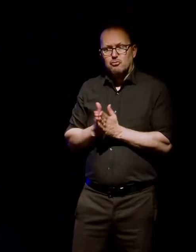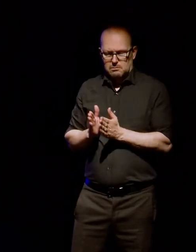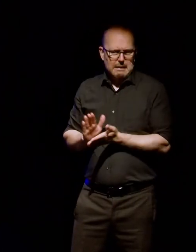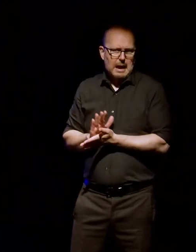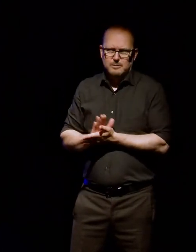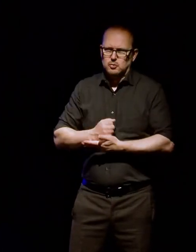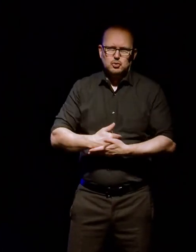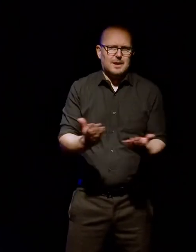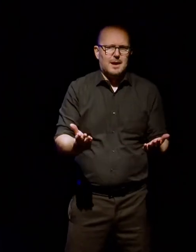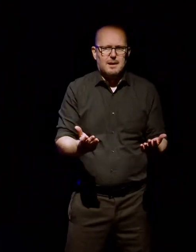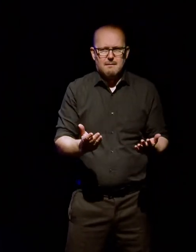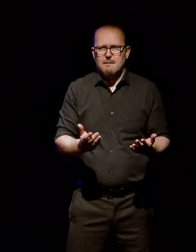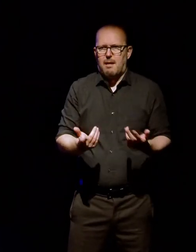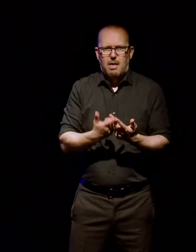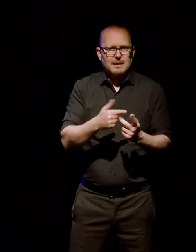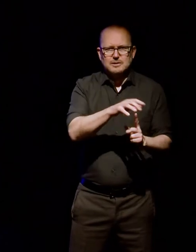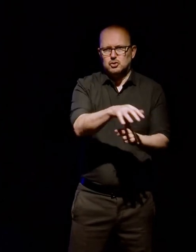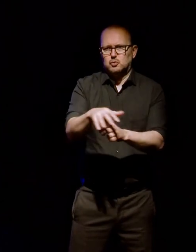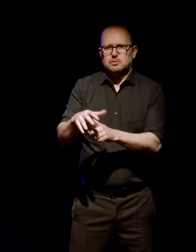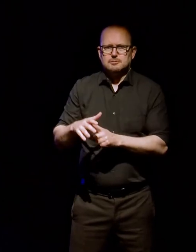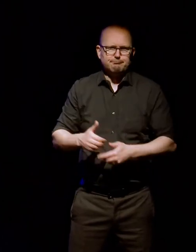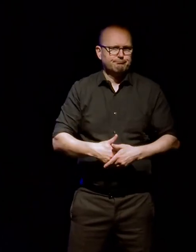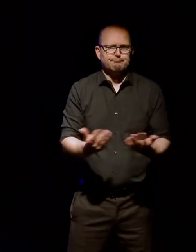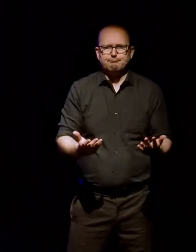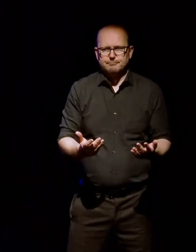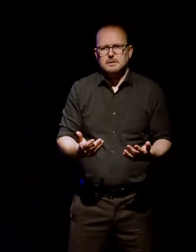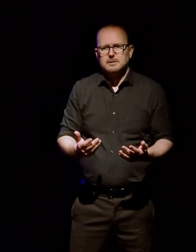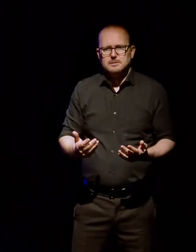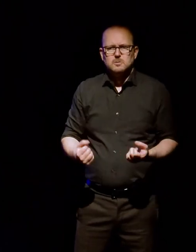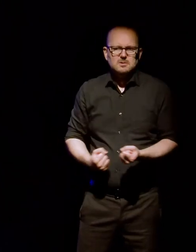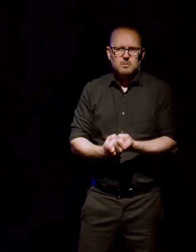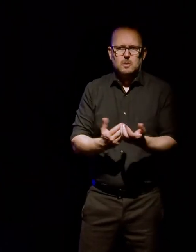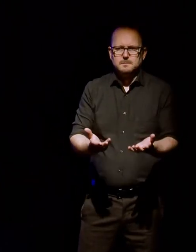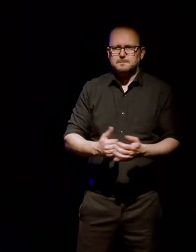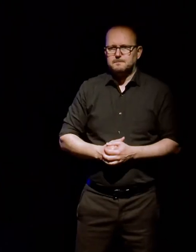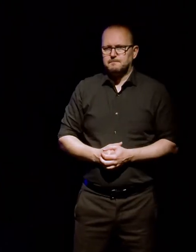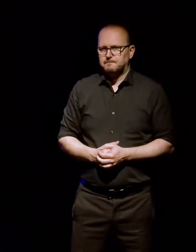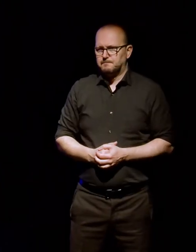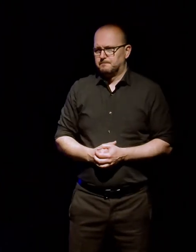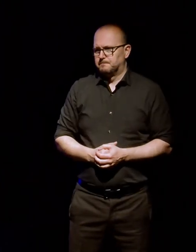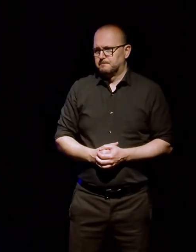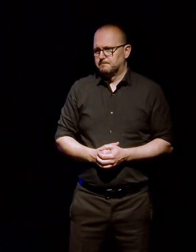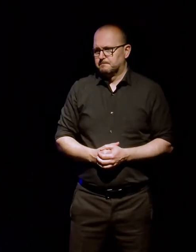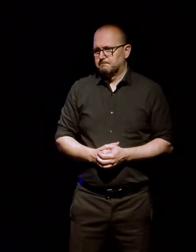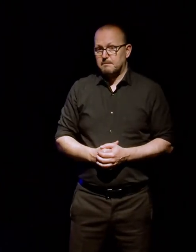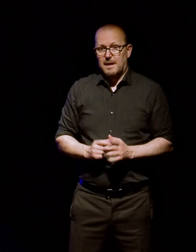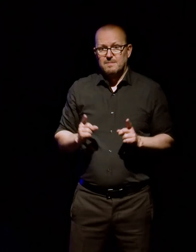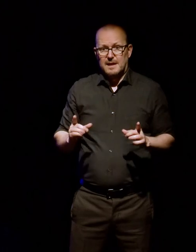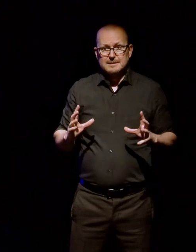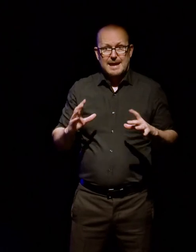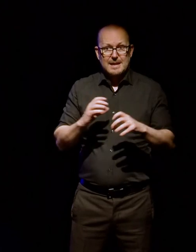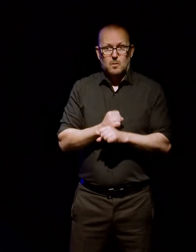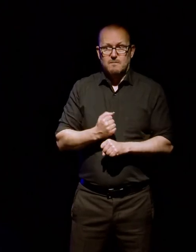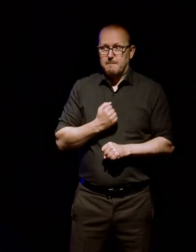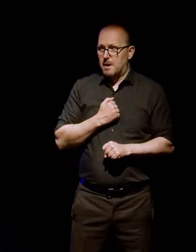happy to share with other institutions that are interested in this kind of work. Um, and that is the end of my